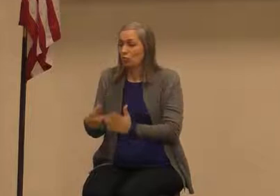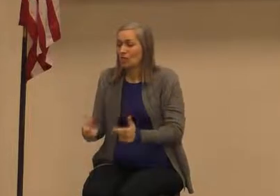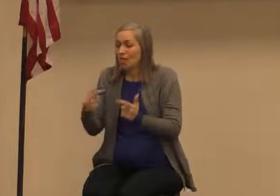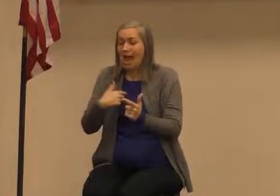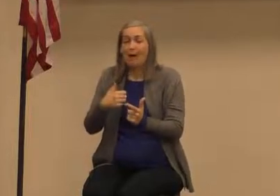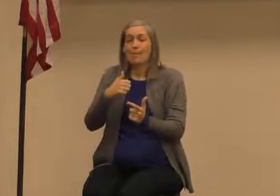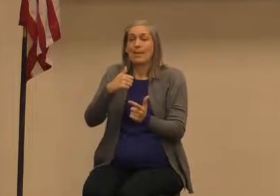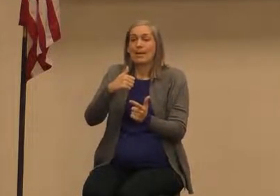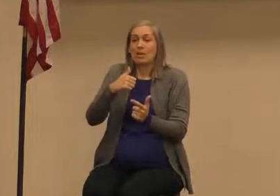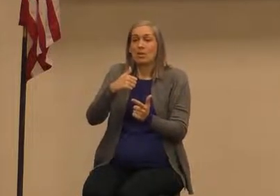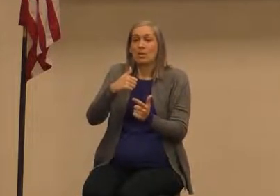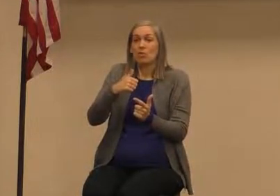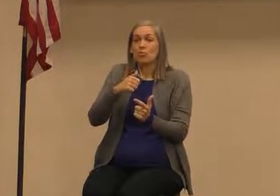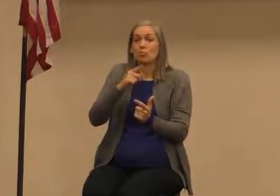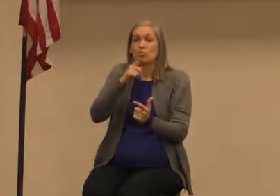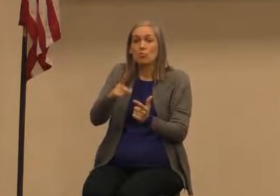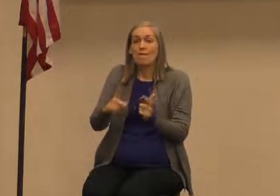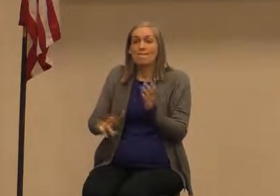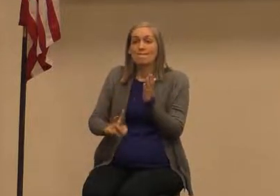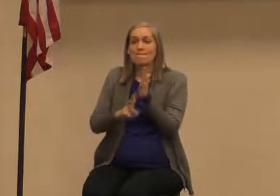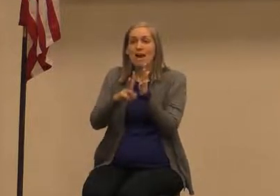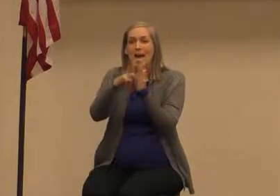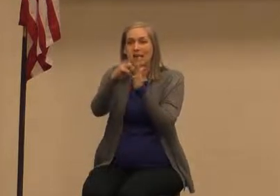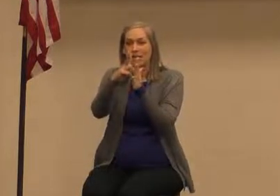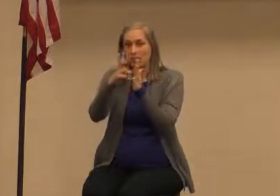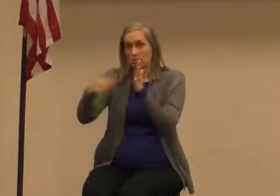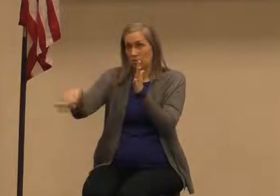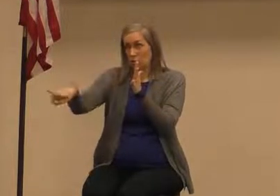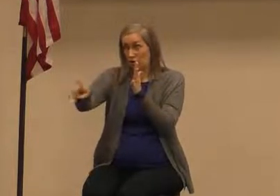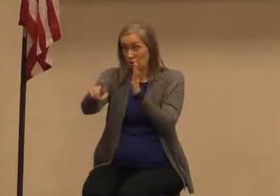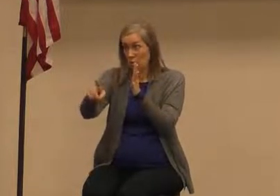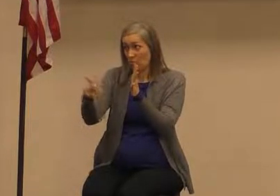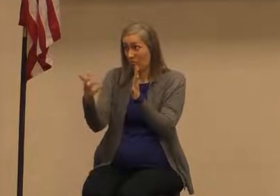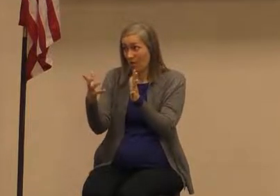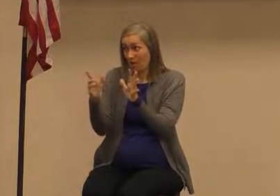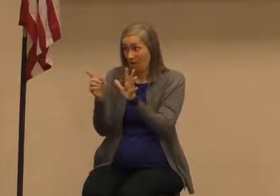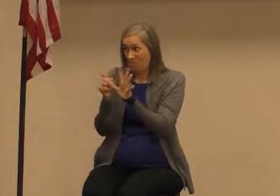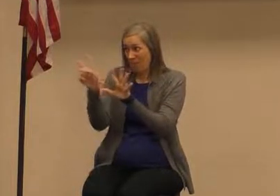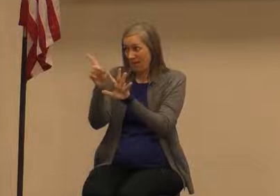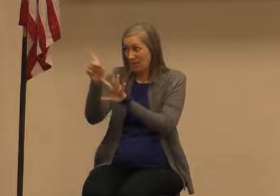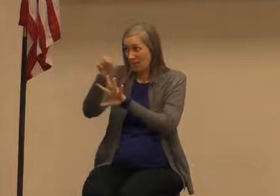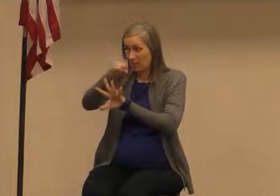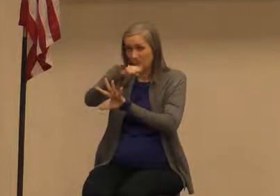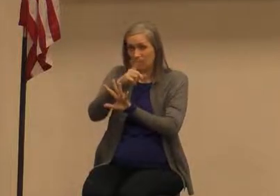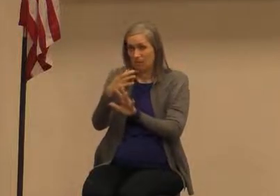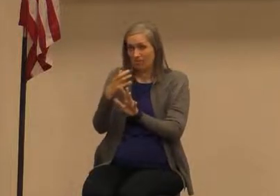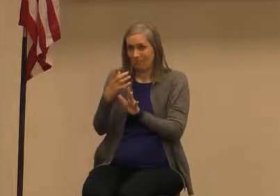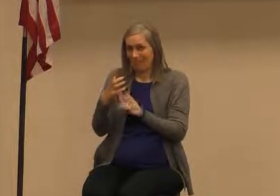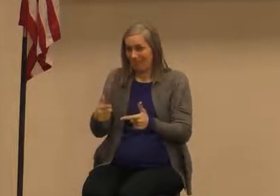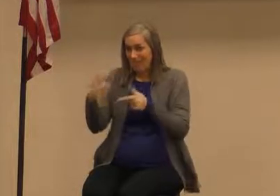vine and you are the branches remain in me abide in me and you will bear much fruit